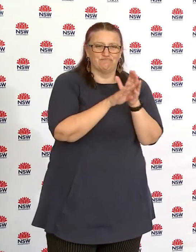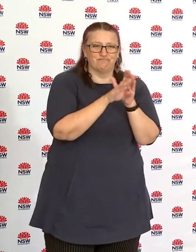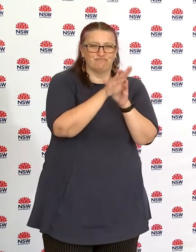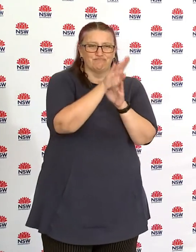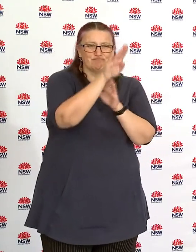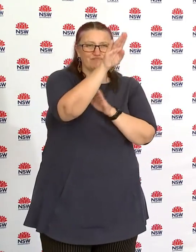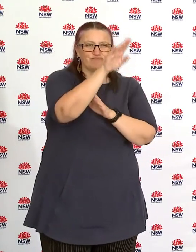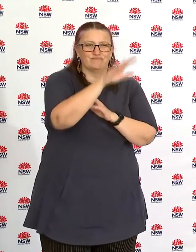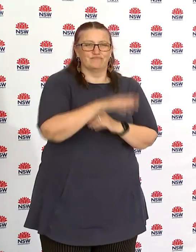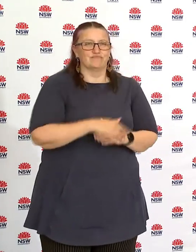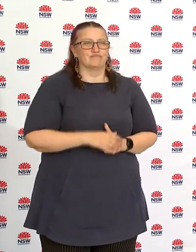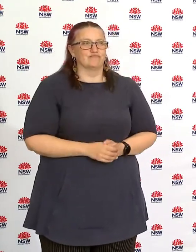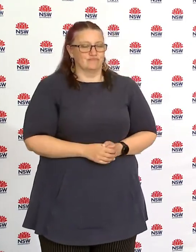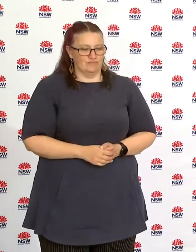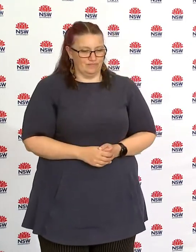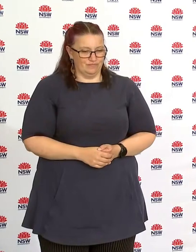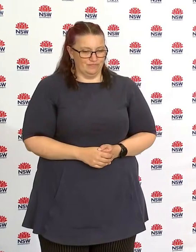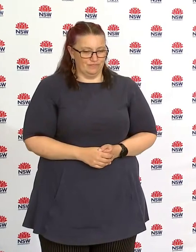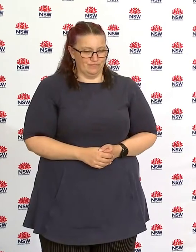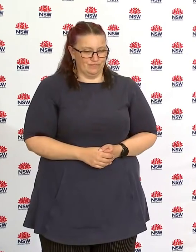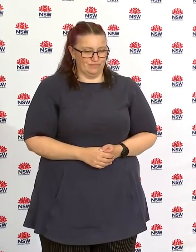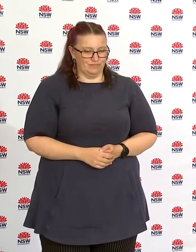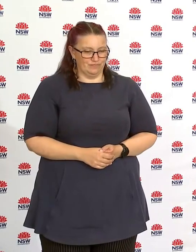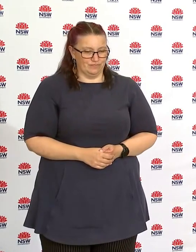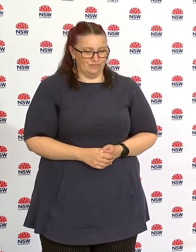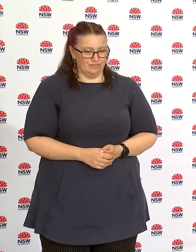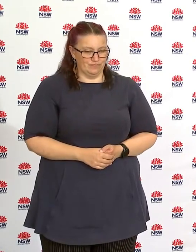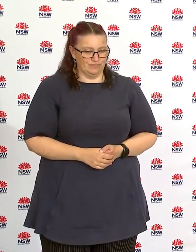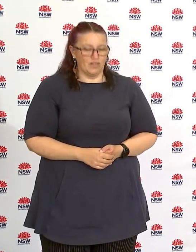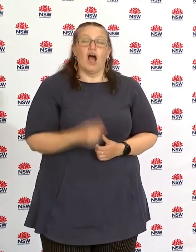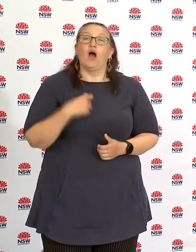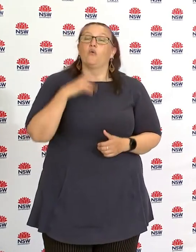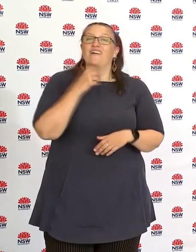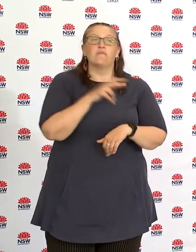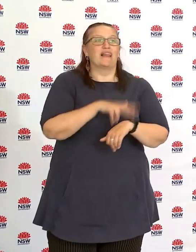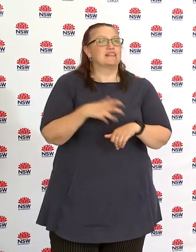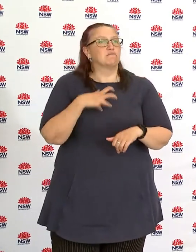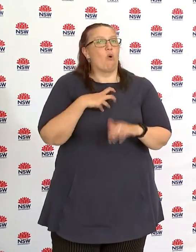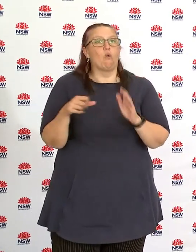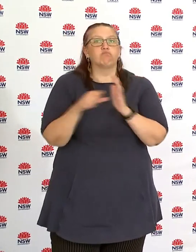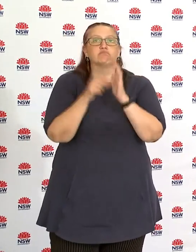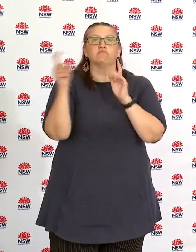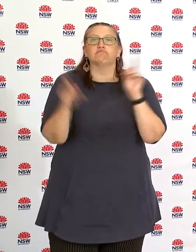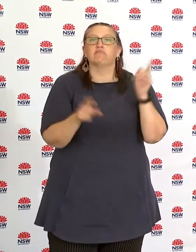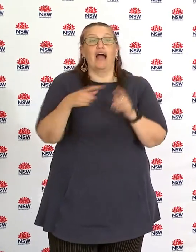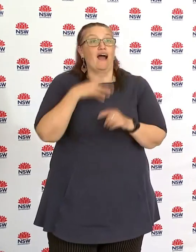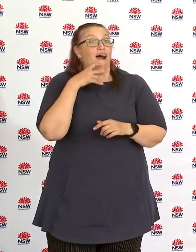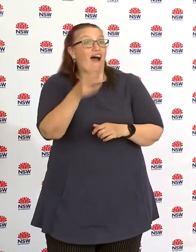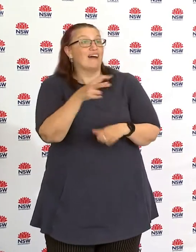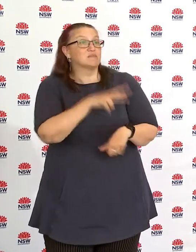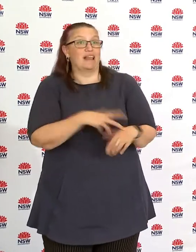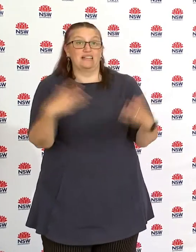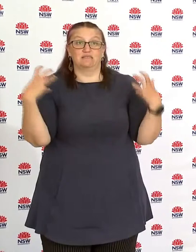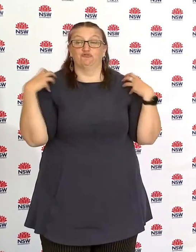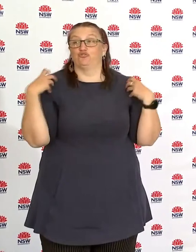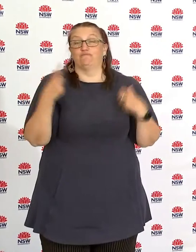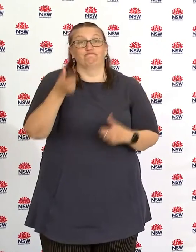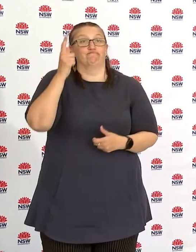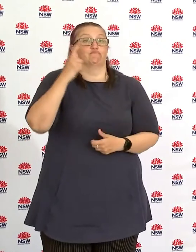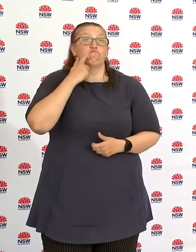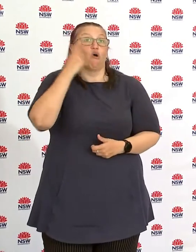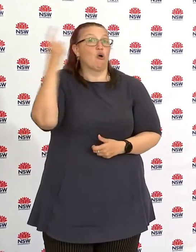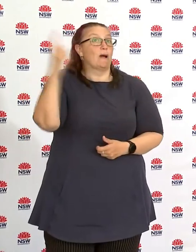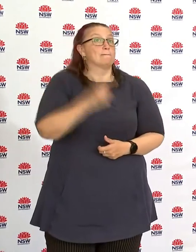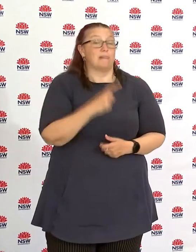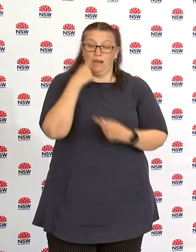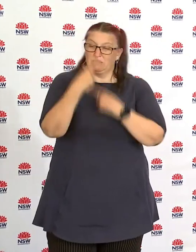uh we will continue to ramp up the compliance and i will uh i have already asked and commissioner fuller will be here tomorrow to outline